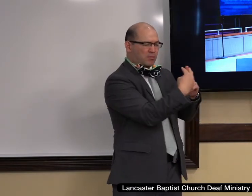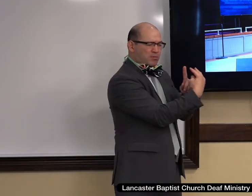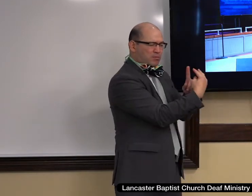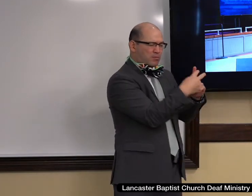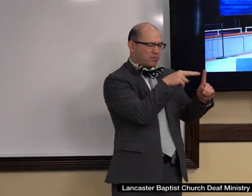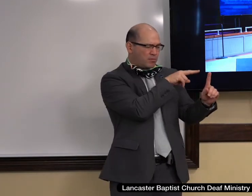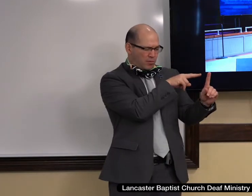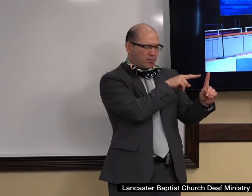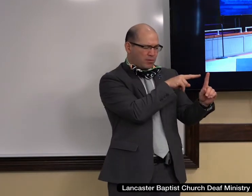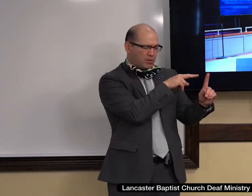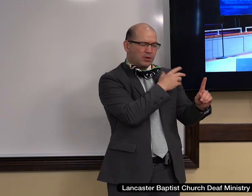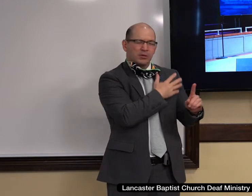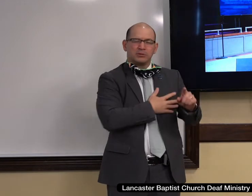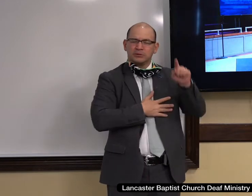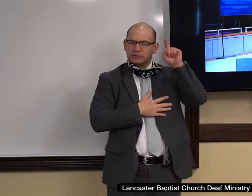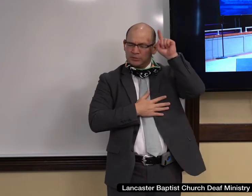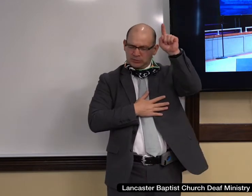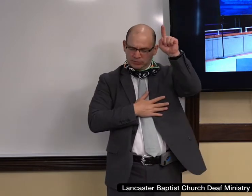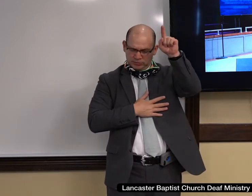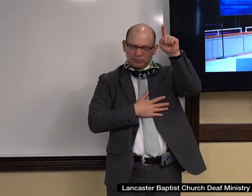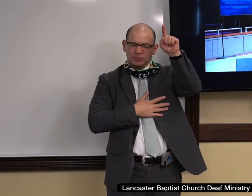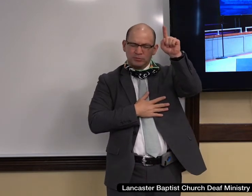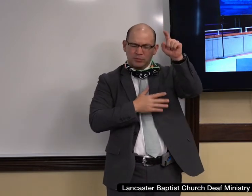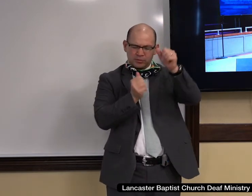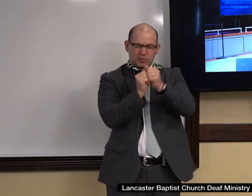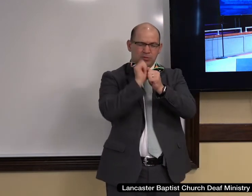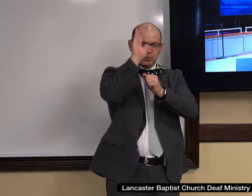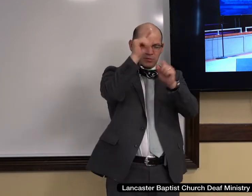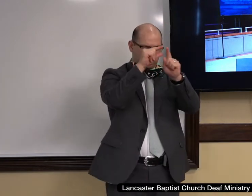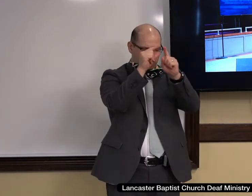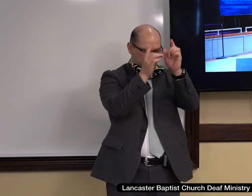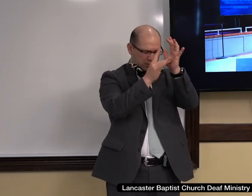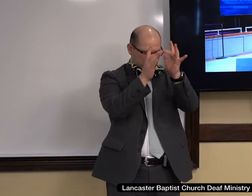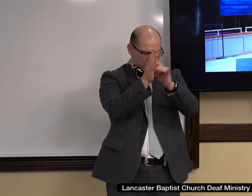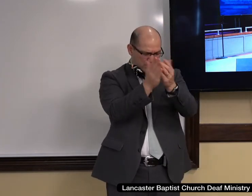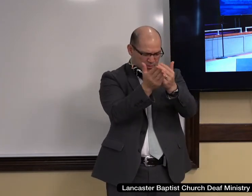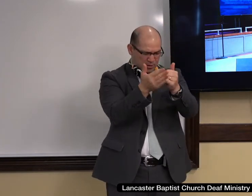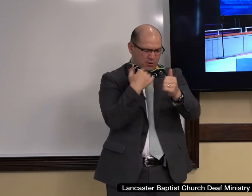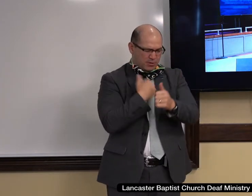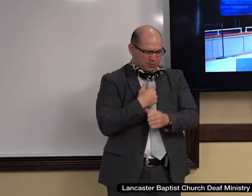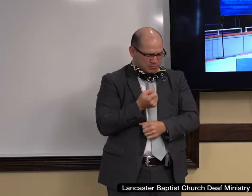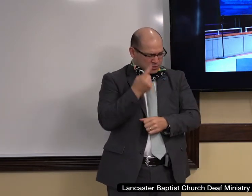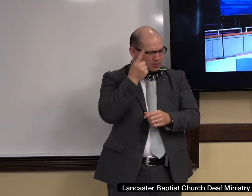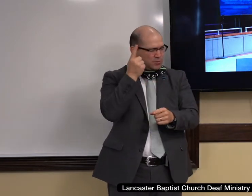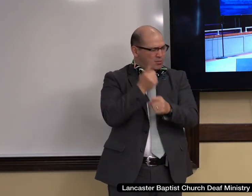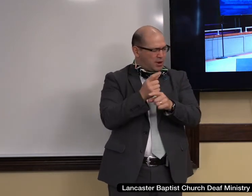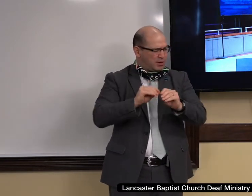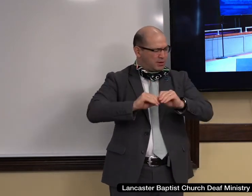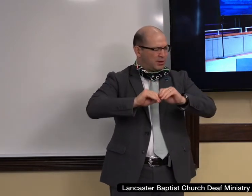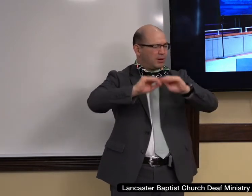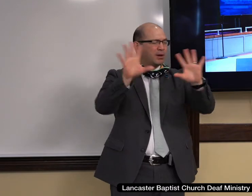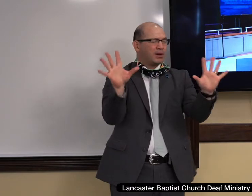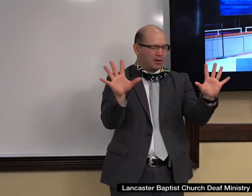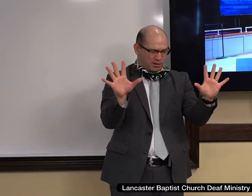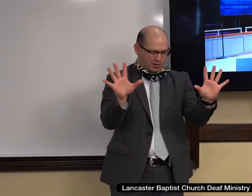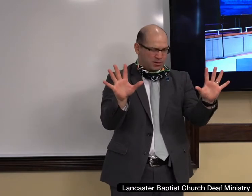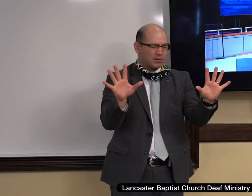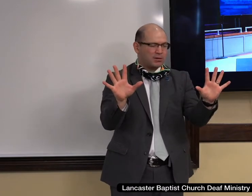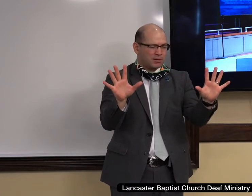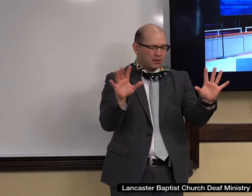But would your Word Lord help us help us through your Word to cut through all of this today. And throughout these upcoming weeks strengthen